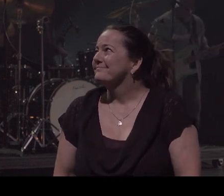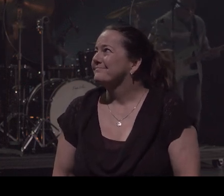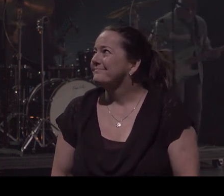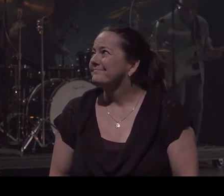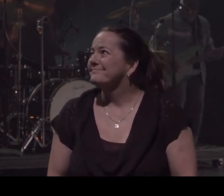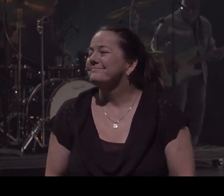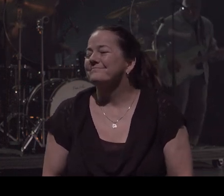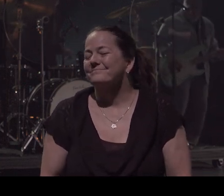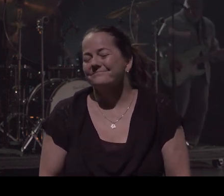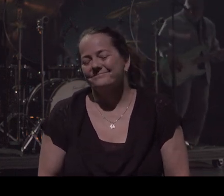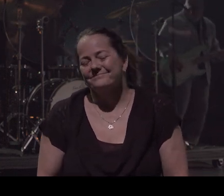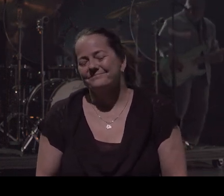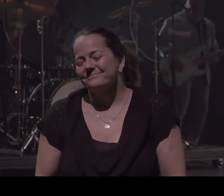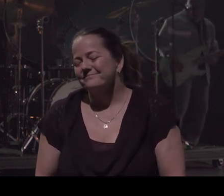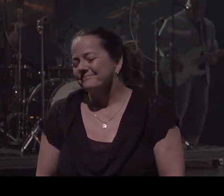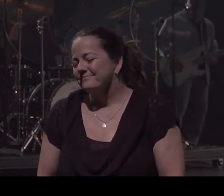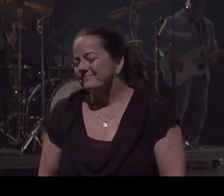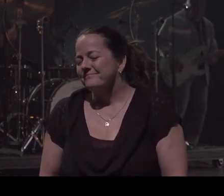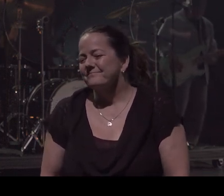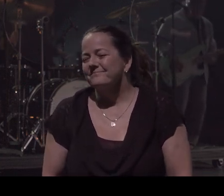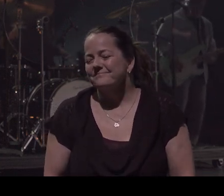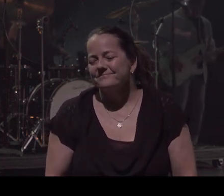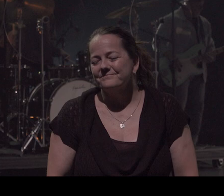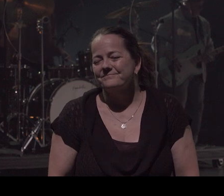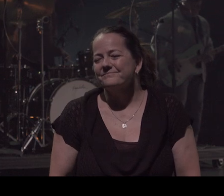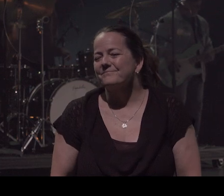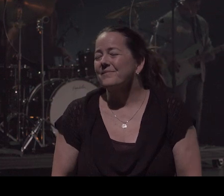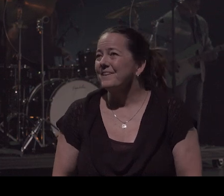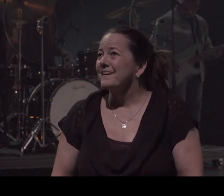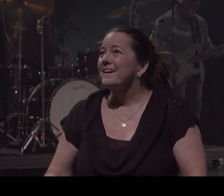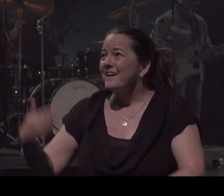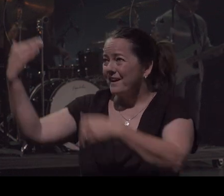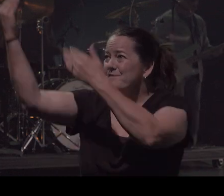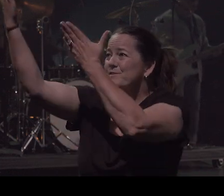Yes, we know. We come from you, yeah.